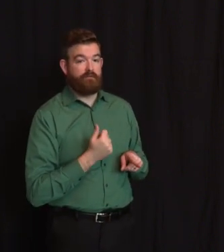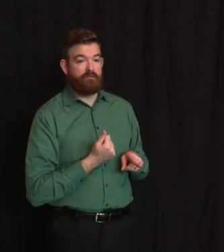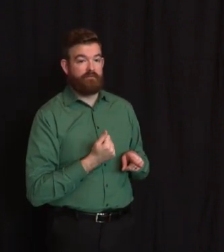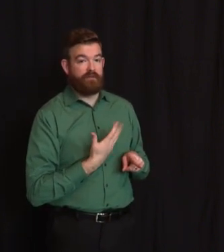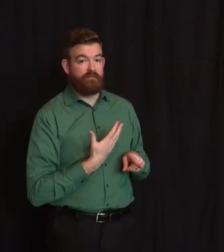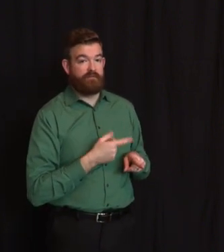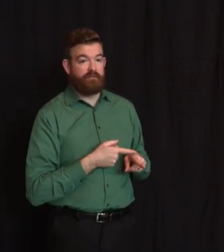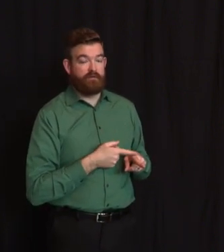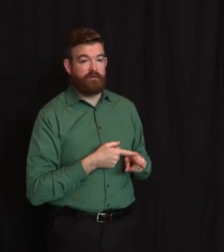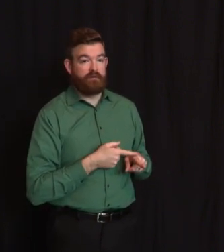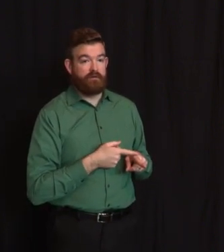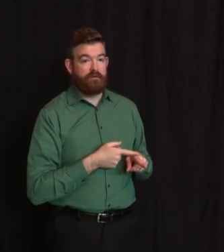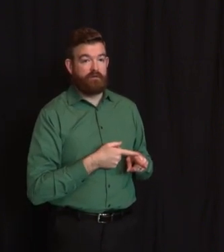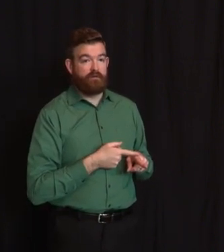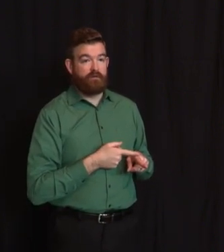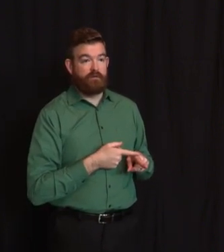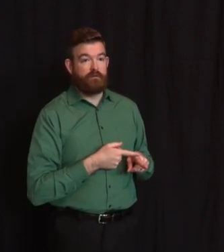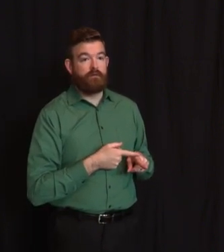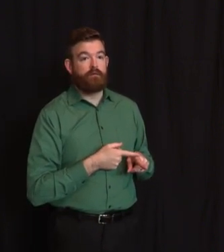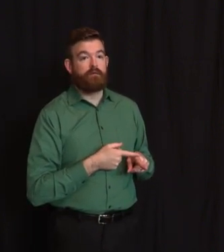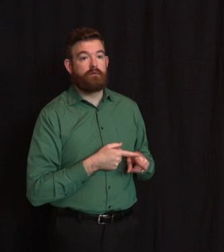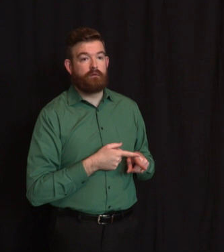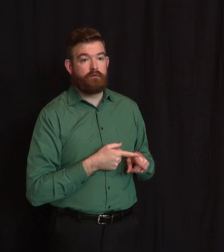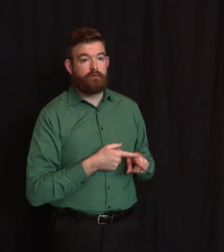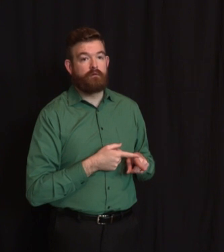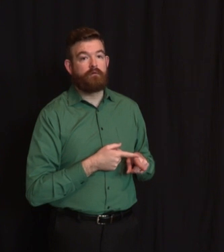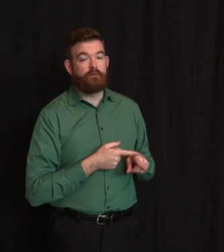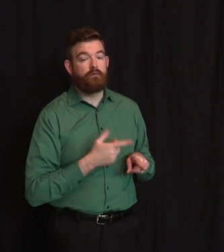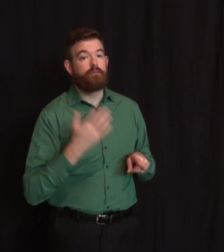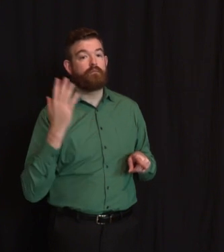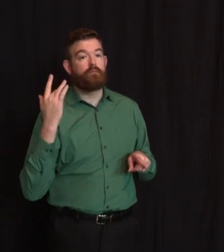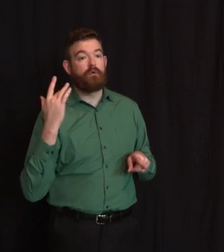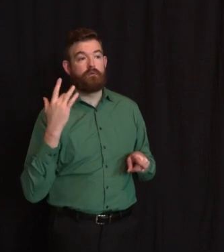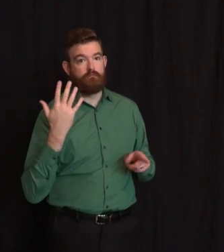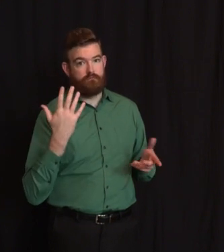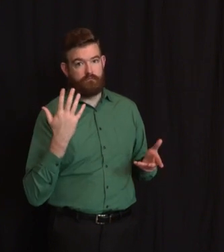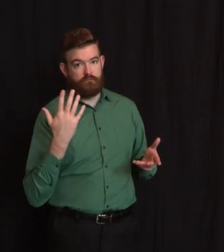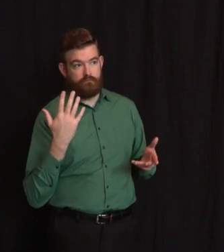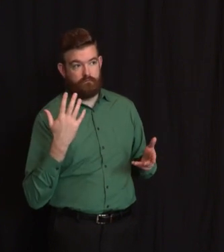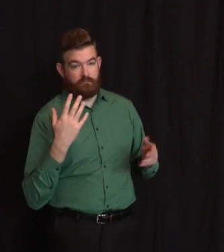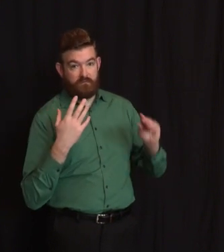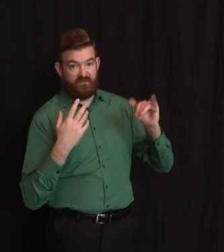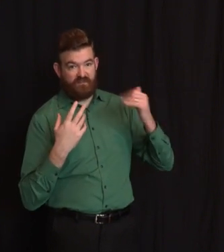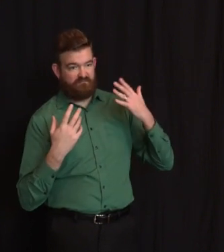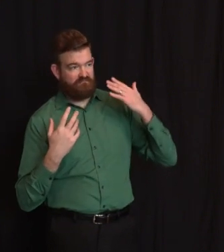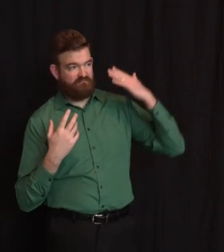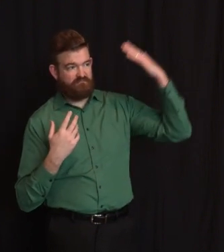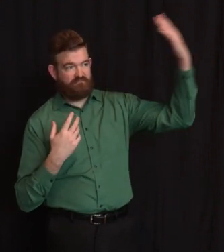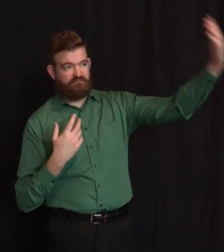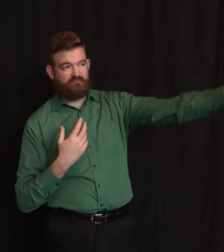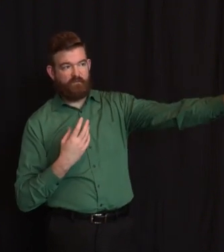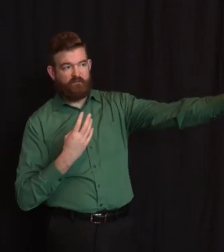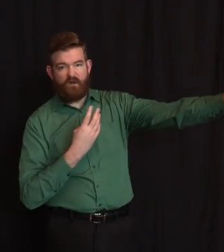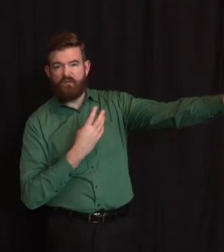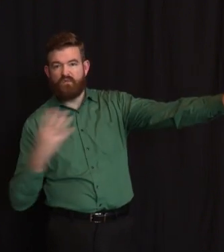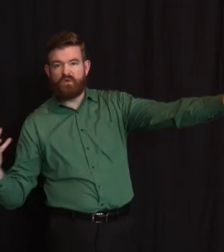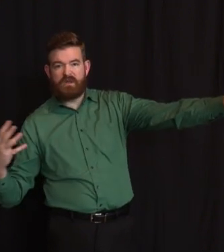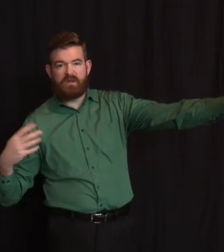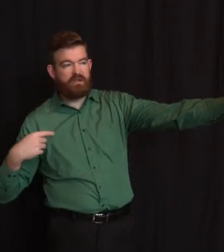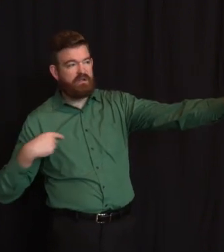we hope to know a whole lot more as we round into May 15th. And if we keep doing what we're doing, that whole lot more